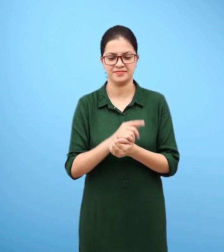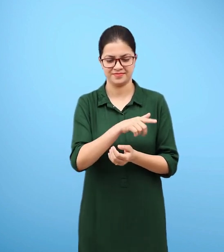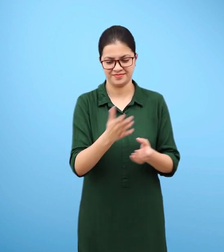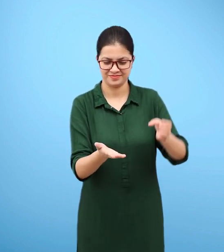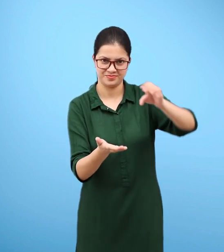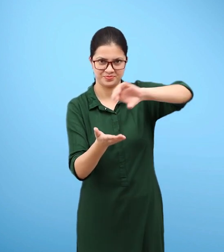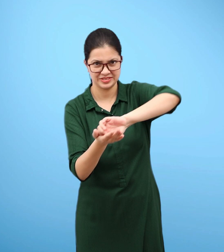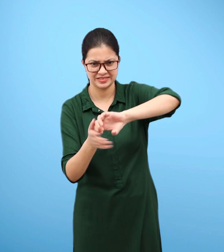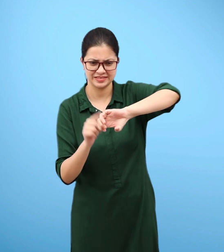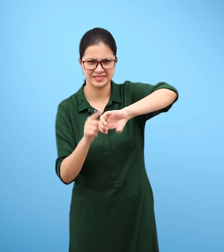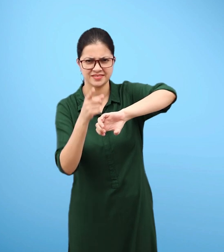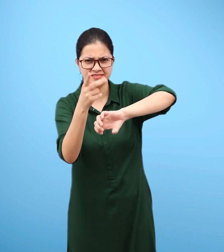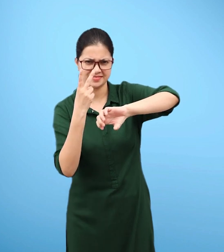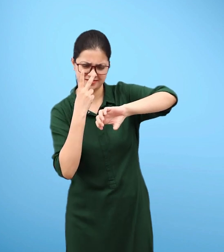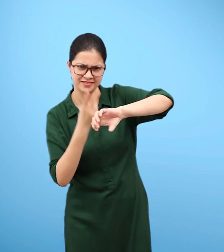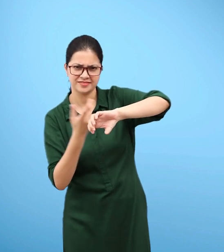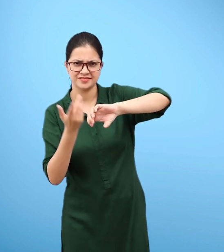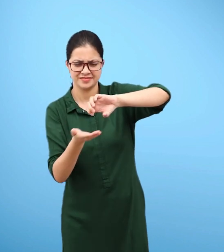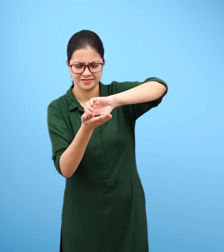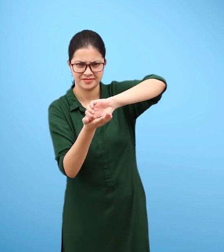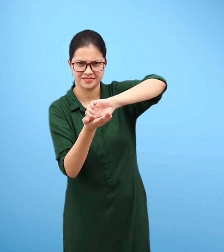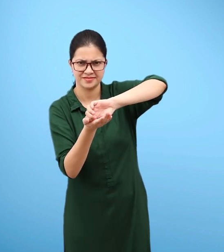Observe the bottle. Does water enters the bottle?